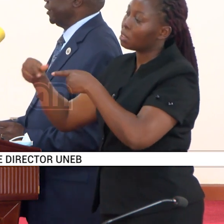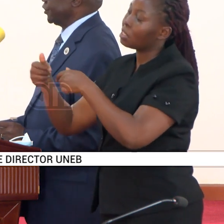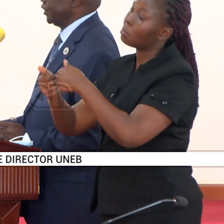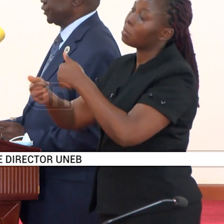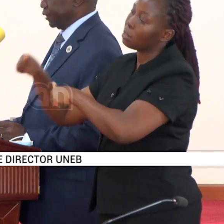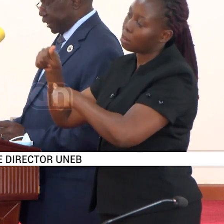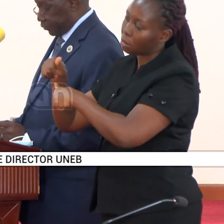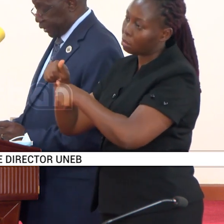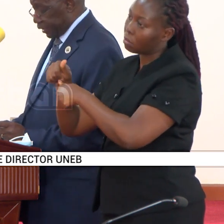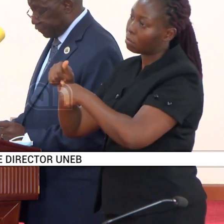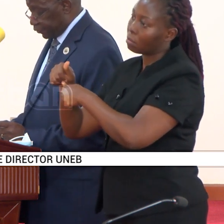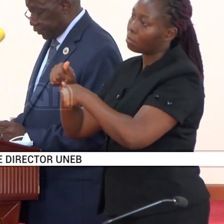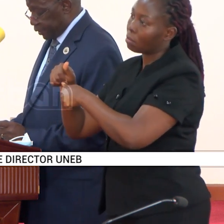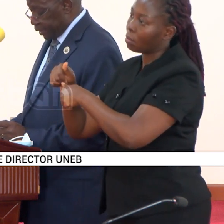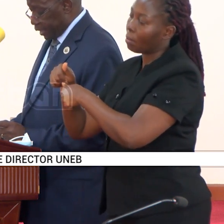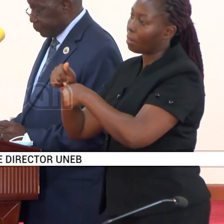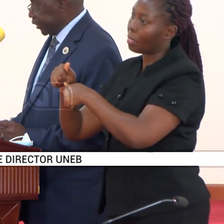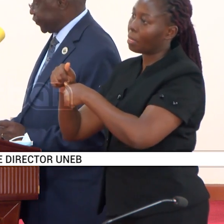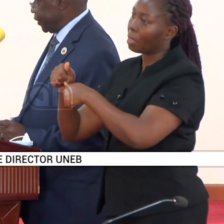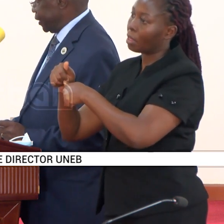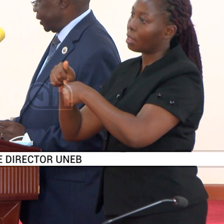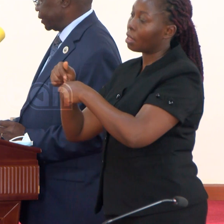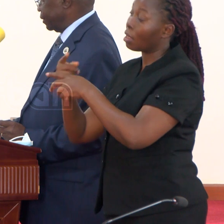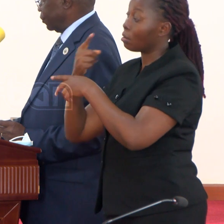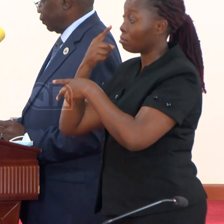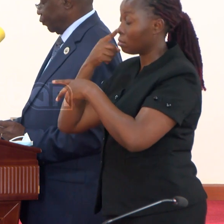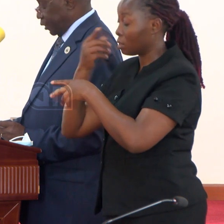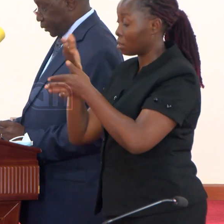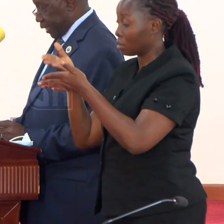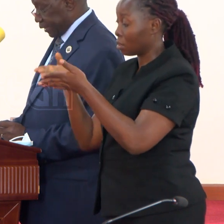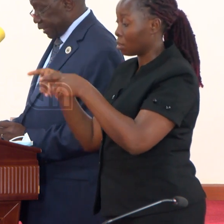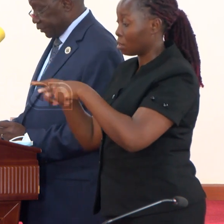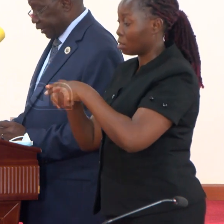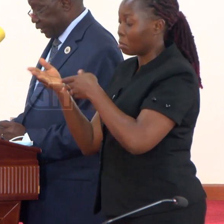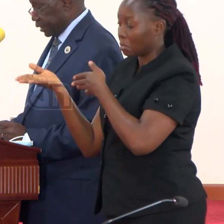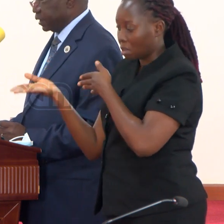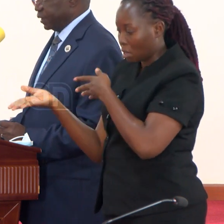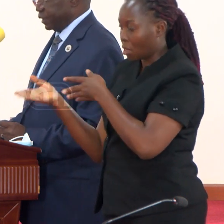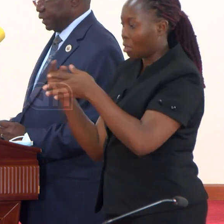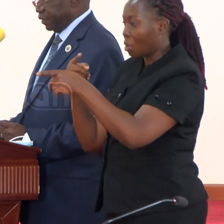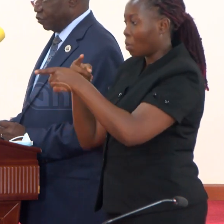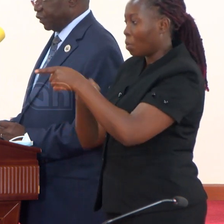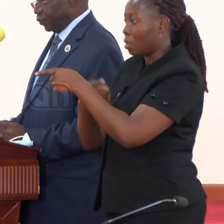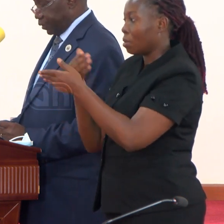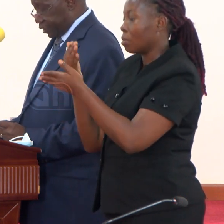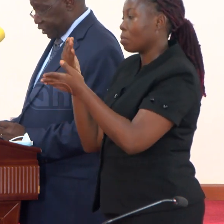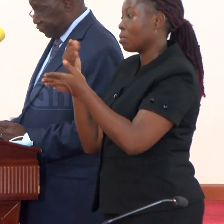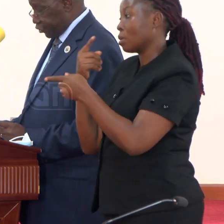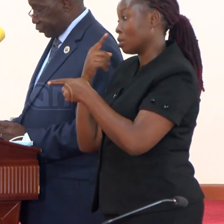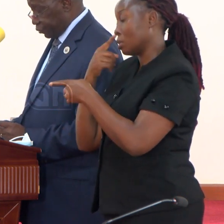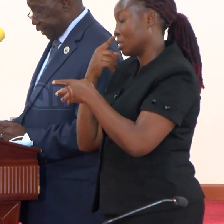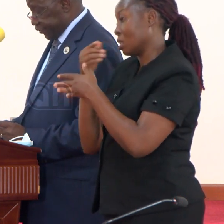at the distinction and the credit level, are being seen here when we look at now the overall